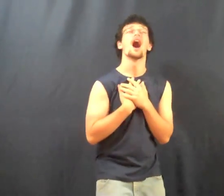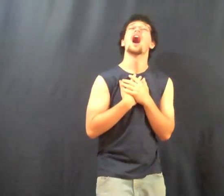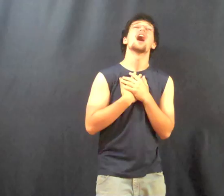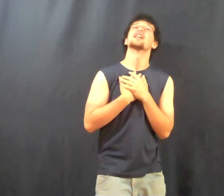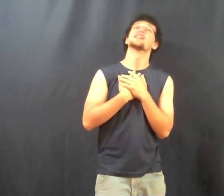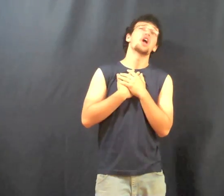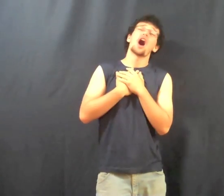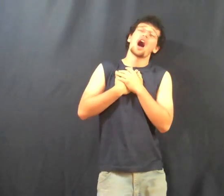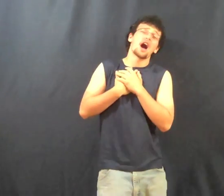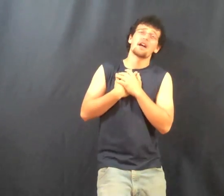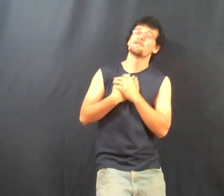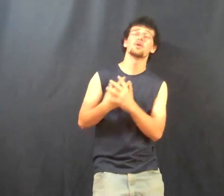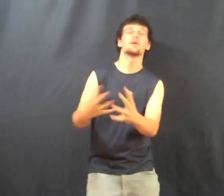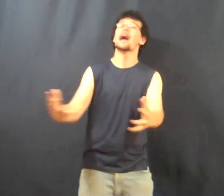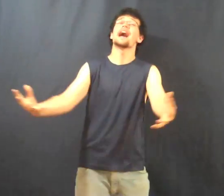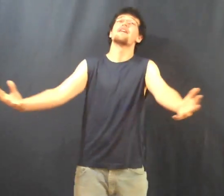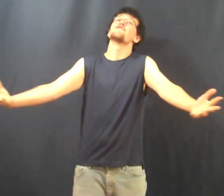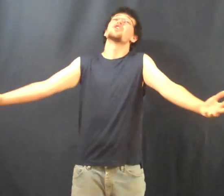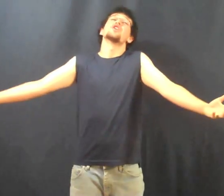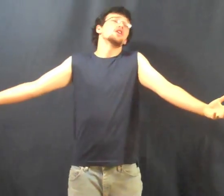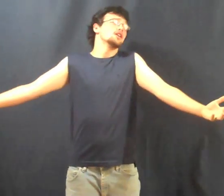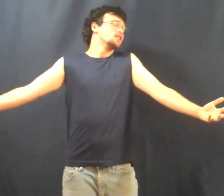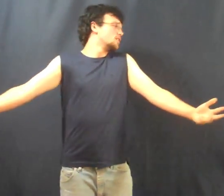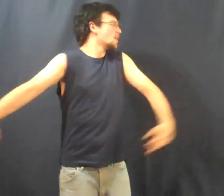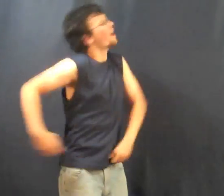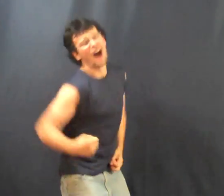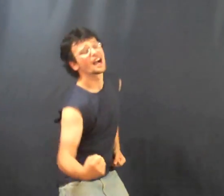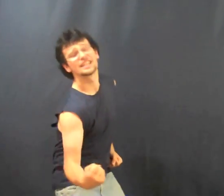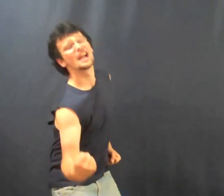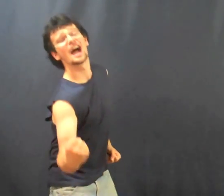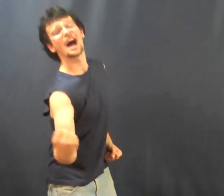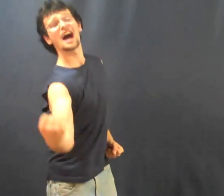go on and on forever. Again.